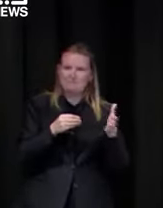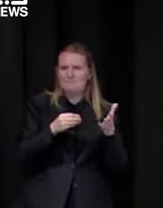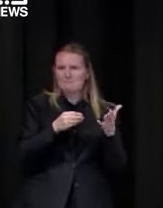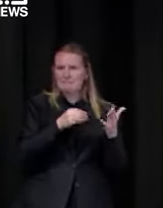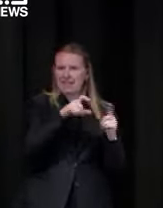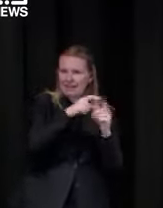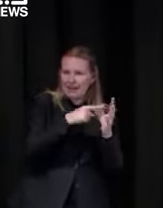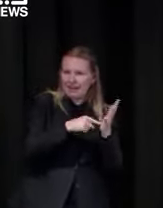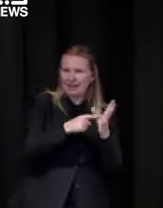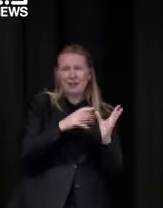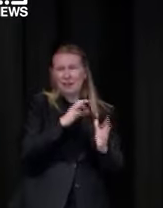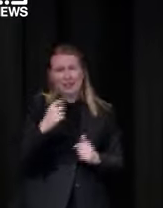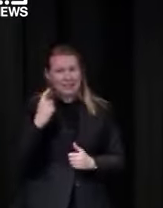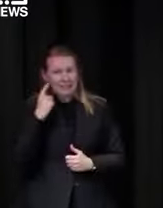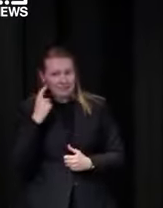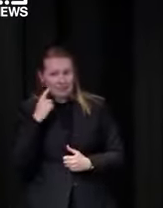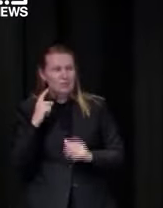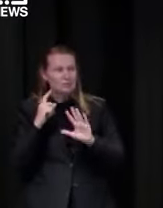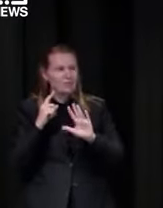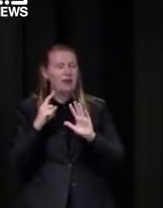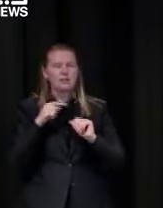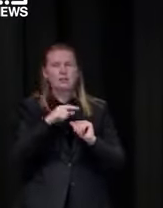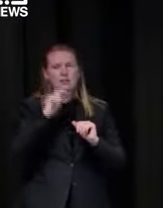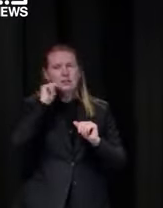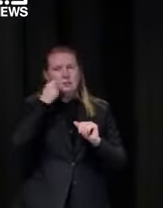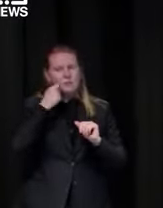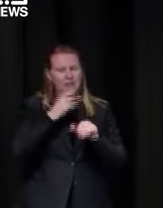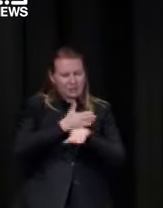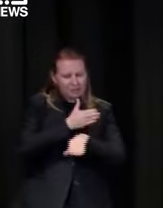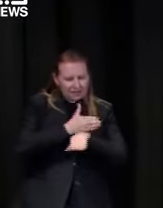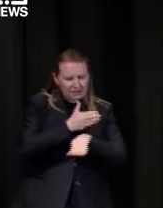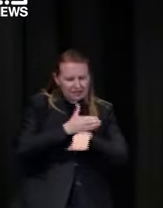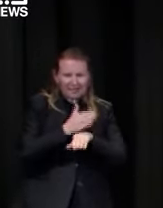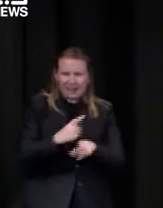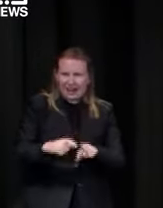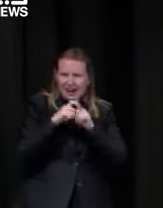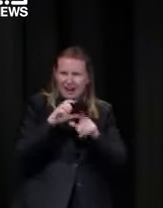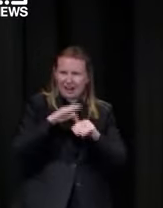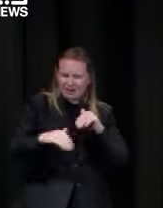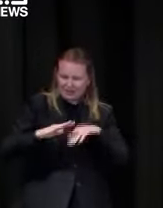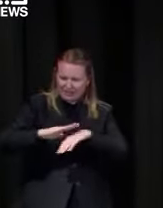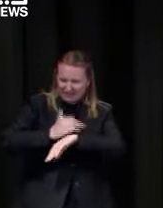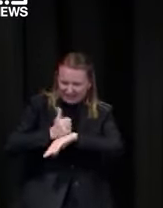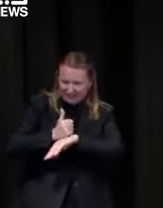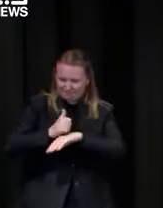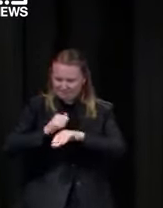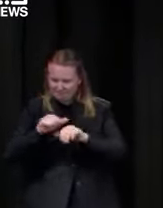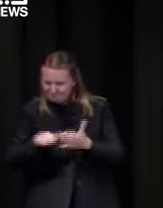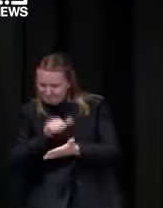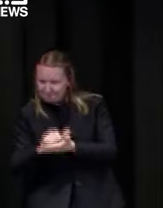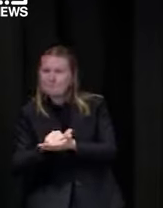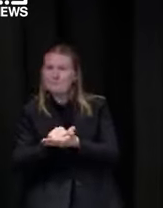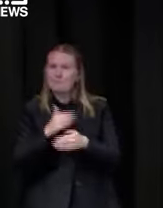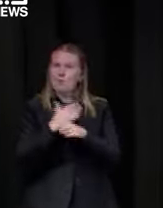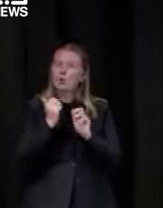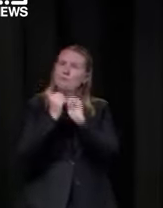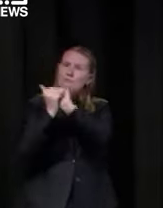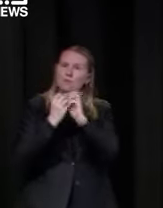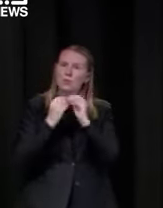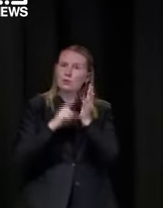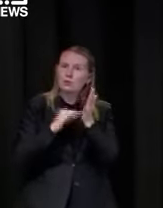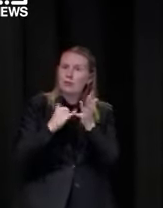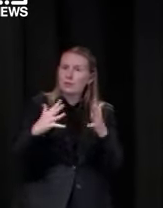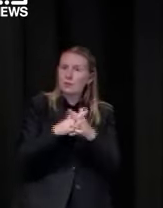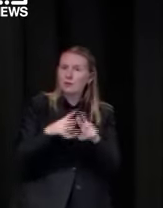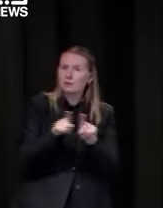as simple as it seems but uh danny pearson and others have been working on on all of that uh new south with with new south wales also uh so i think